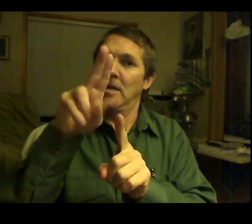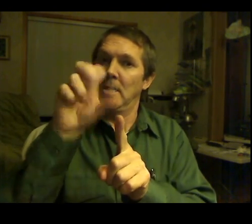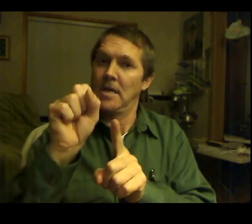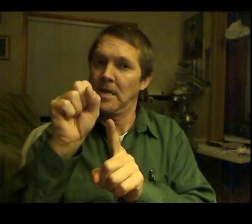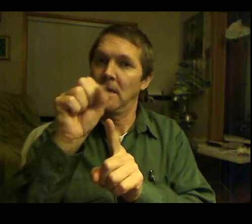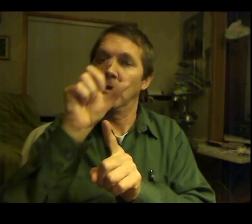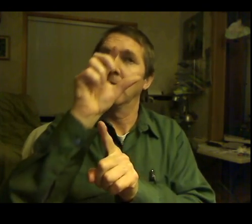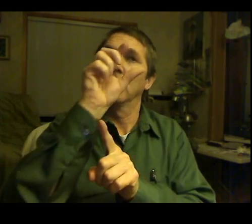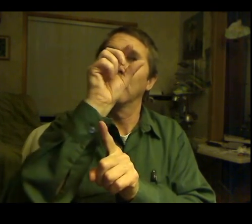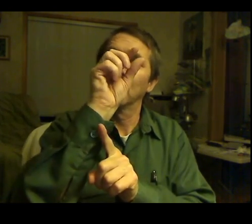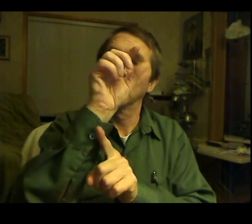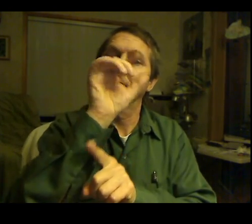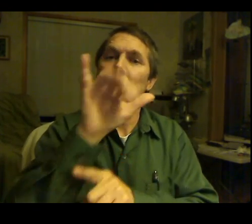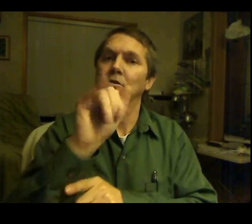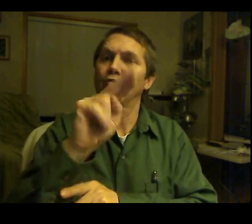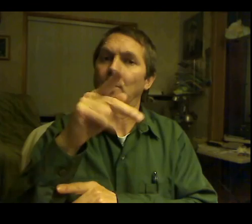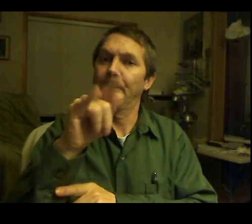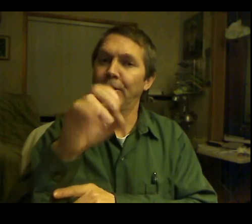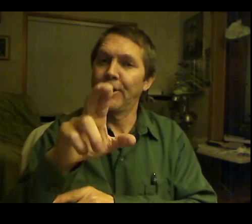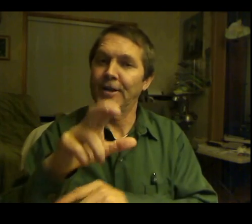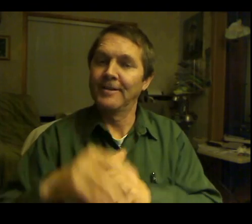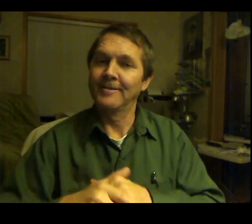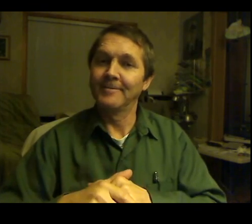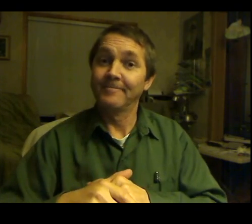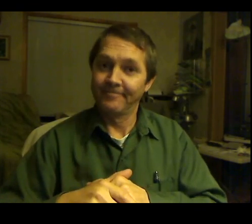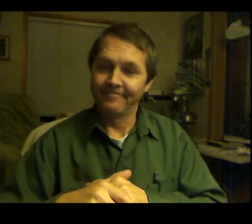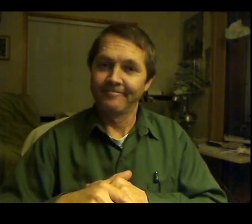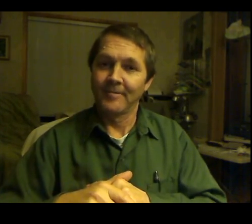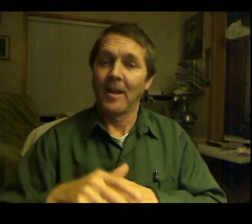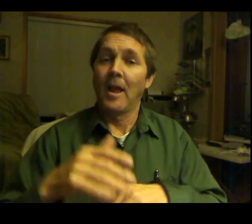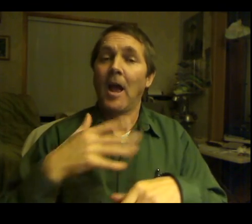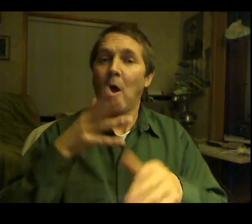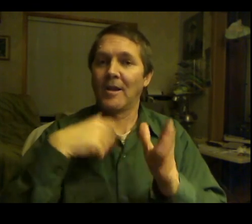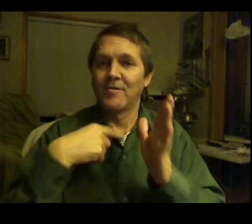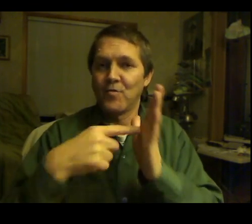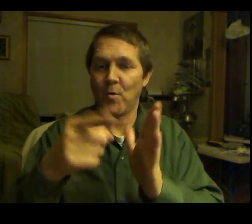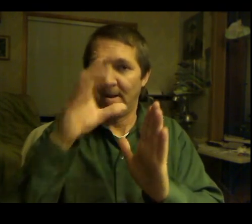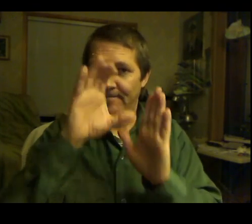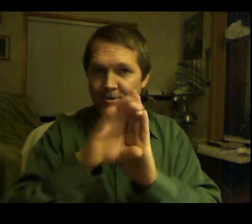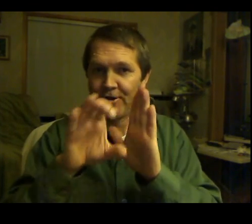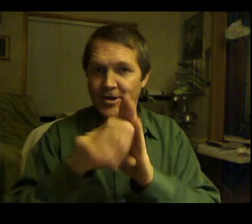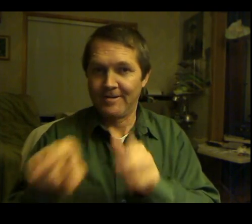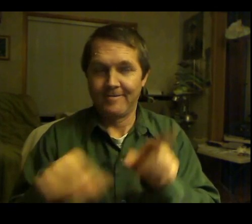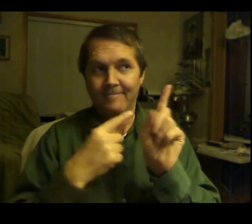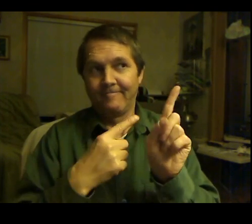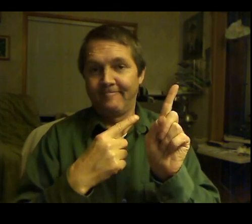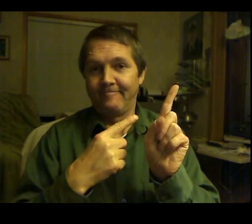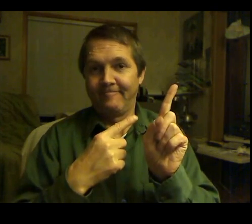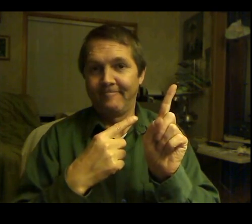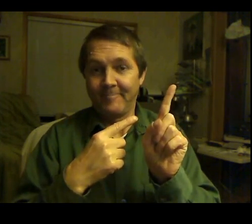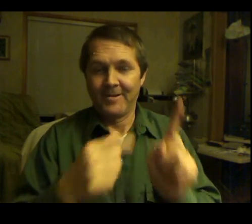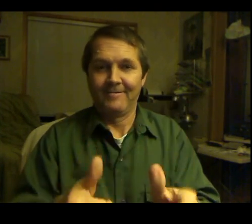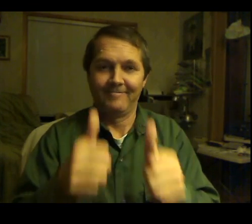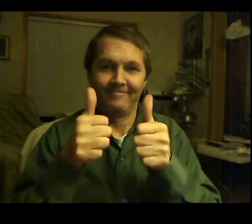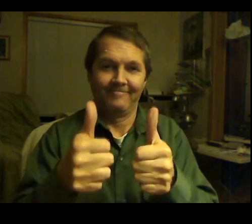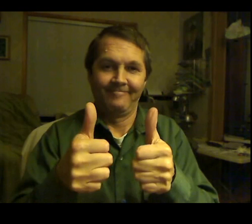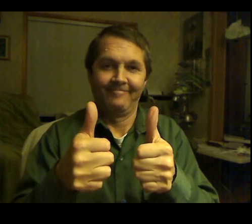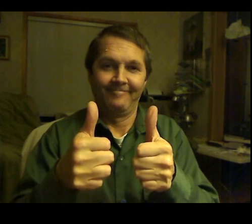and scale. do. Will red China become green? You give a lot of attention to China, plus they have the